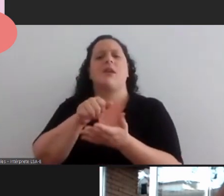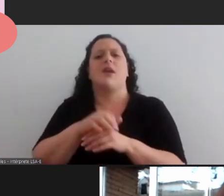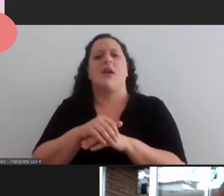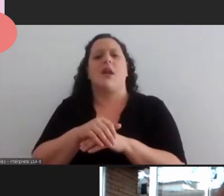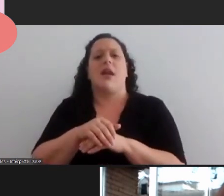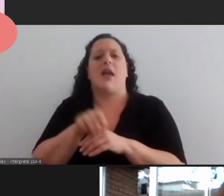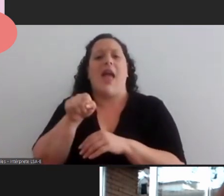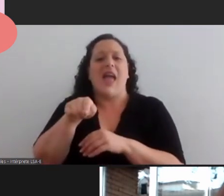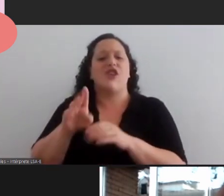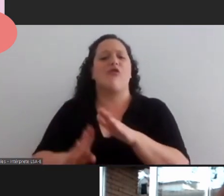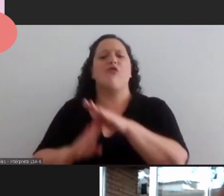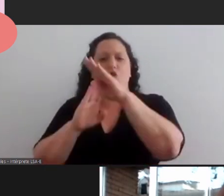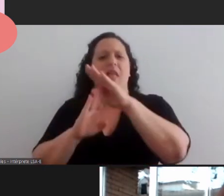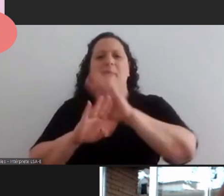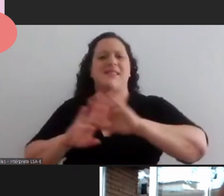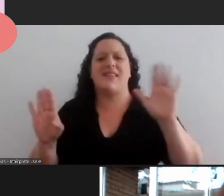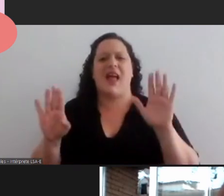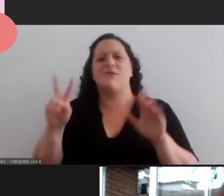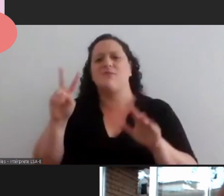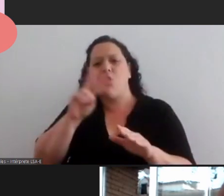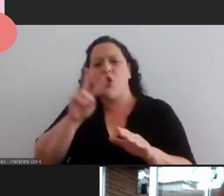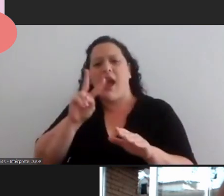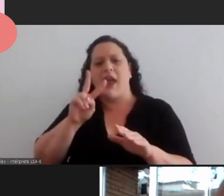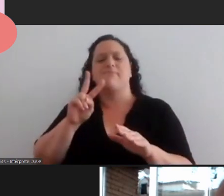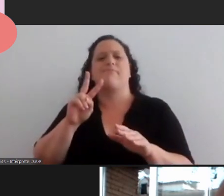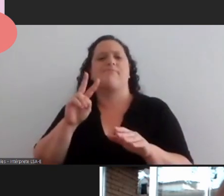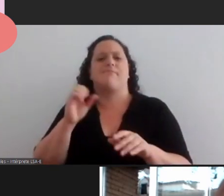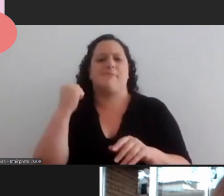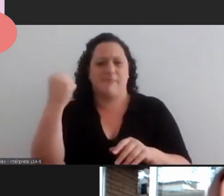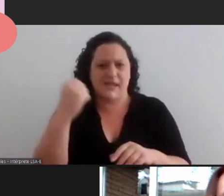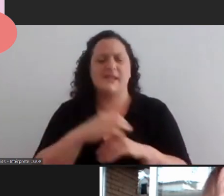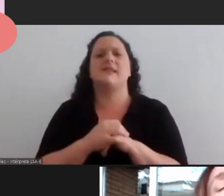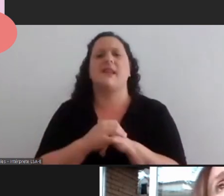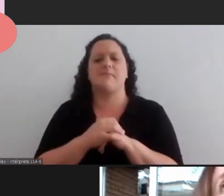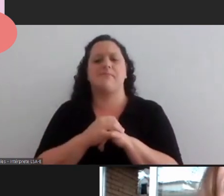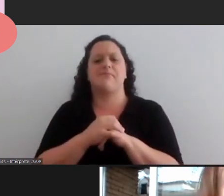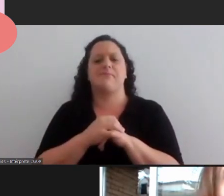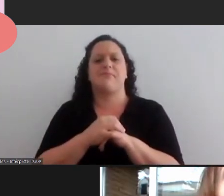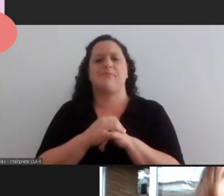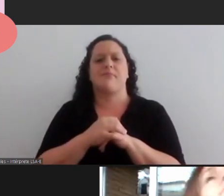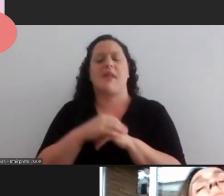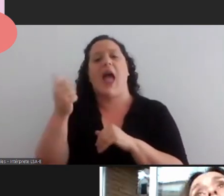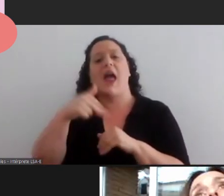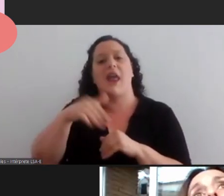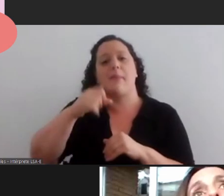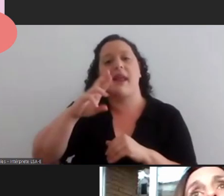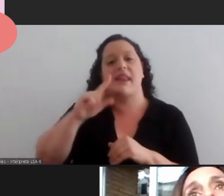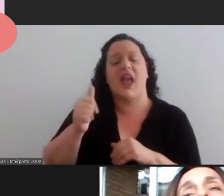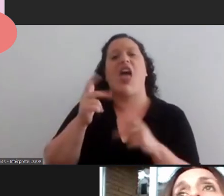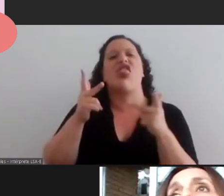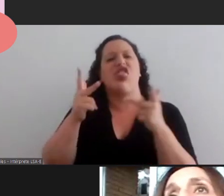decision making roles for feminist politics anna maria says